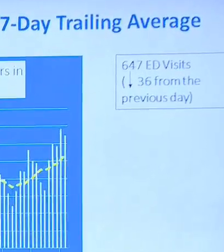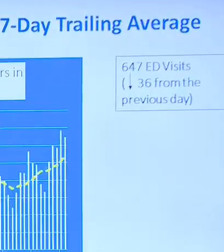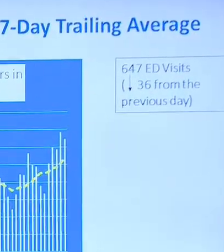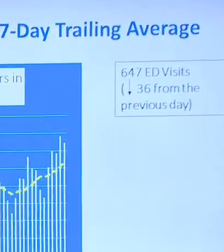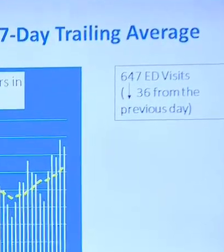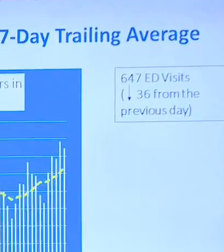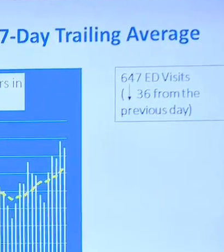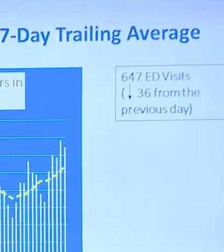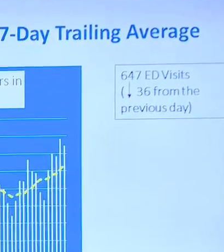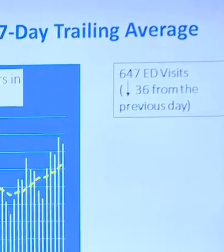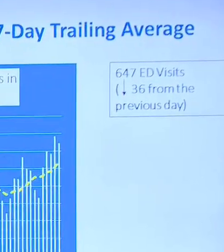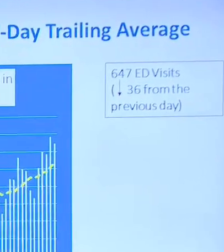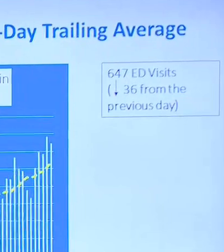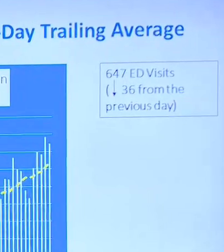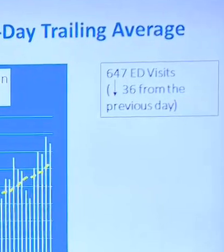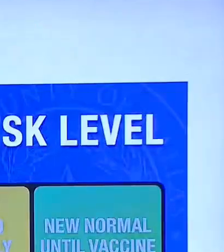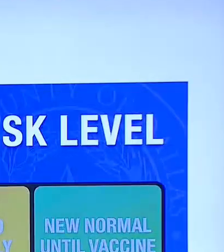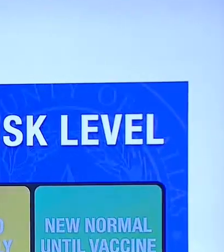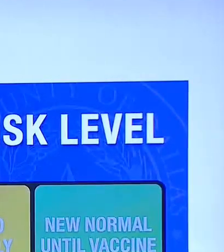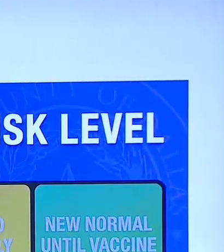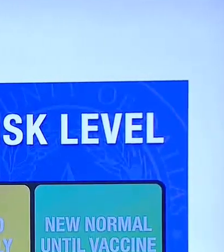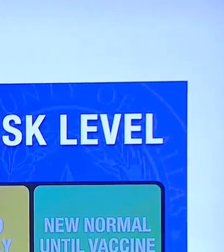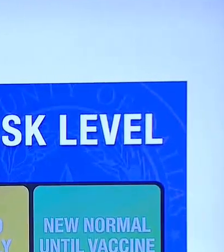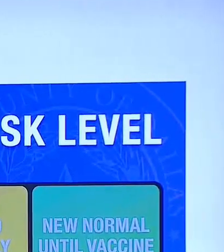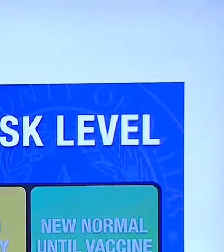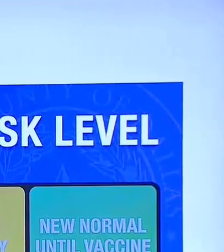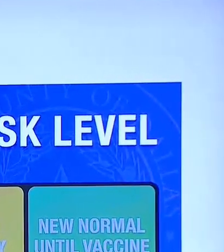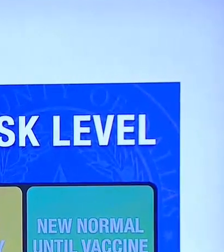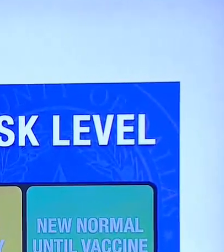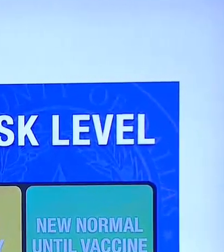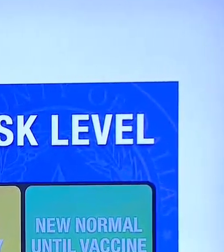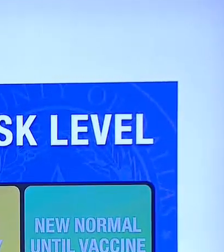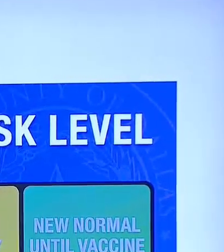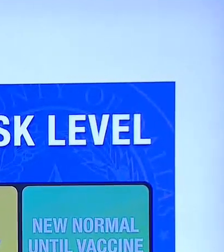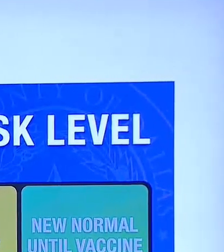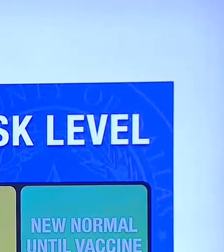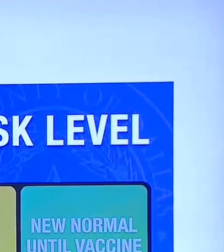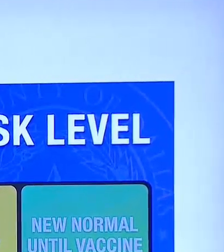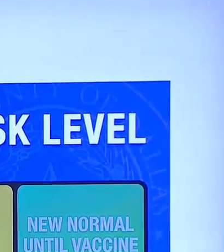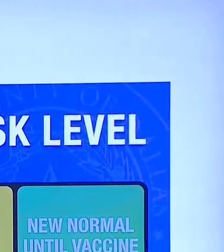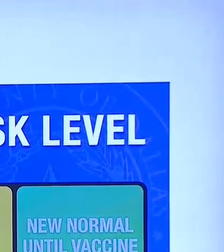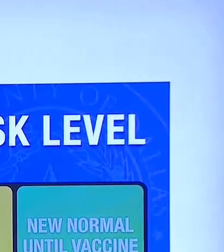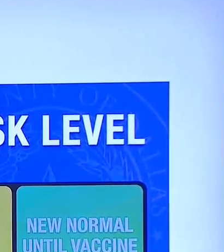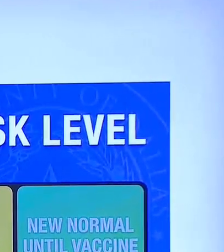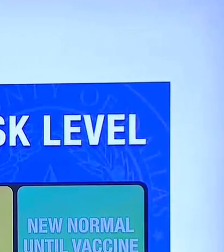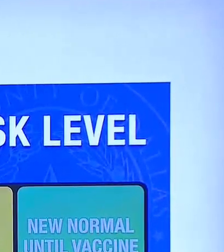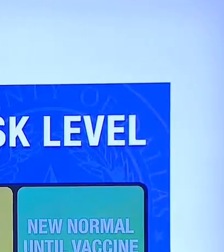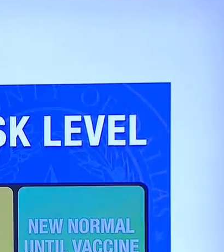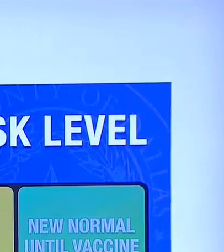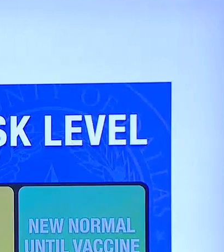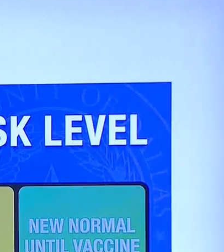Yeah, can you go back one first? We'll go ahead and do that one, too.